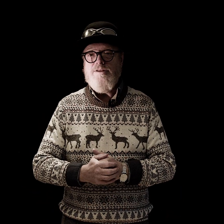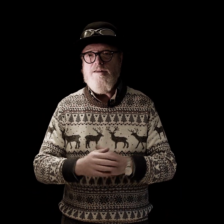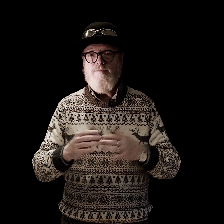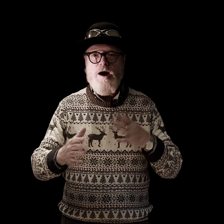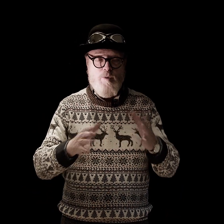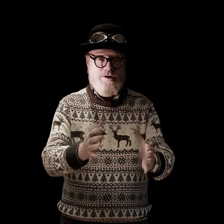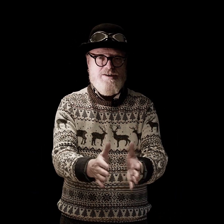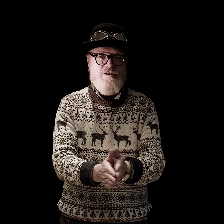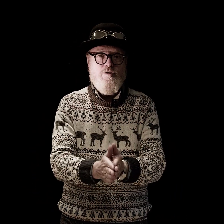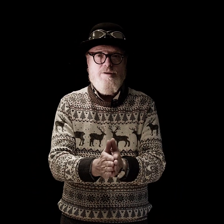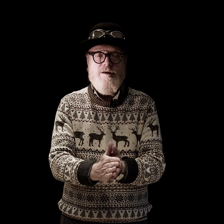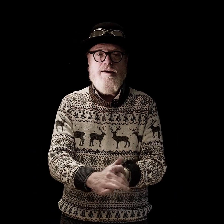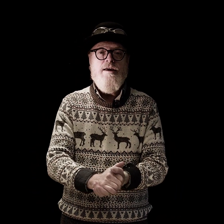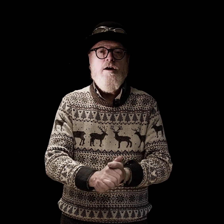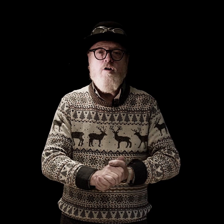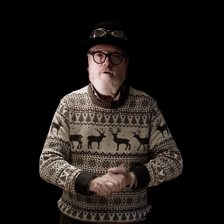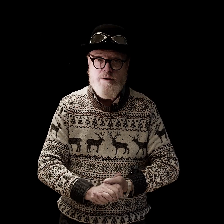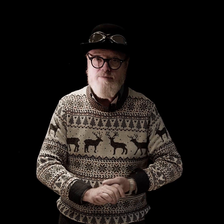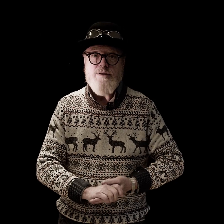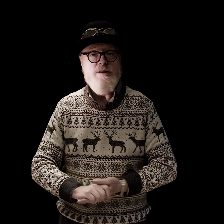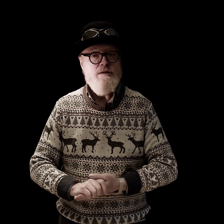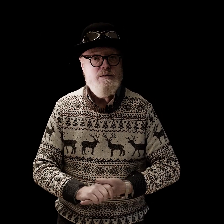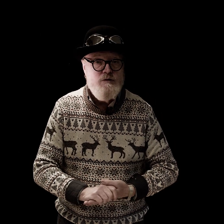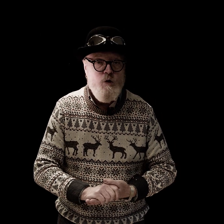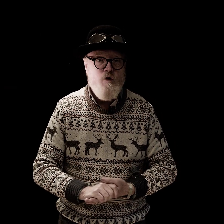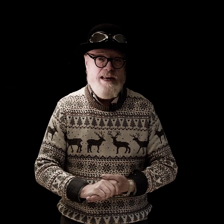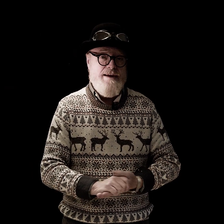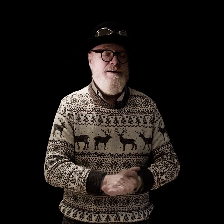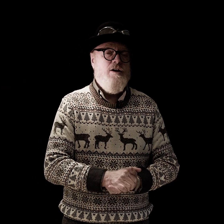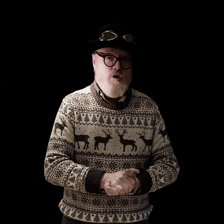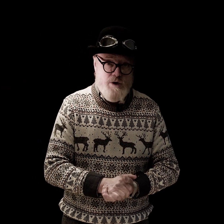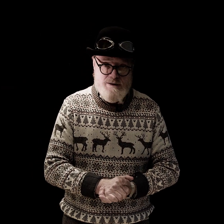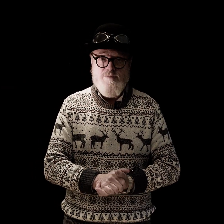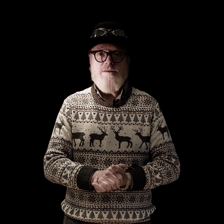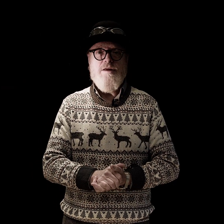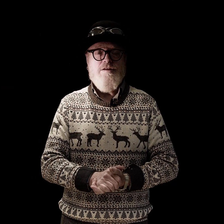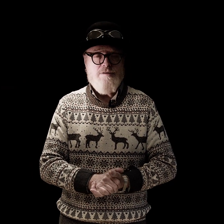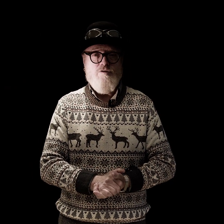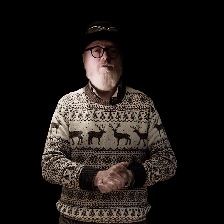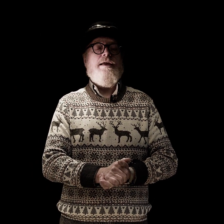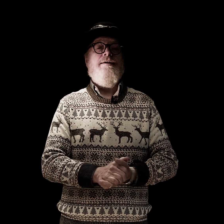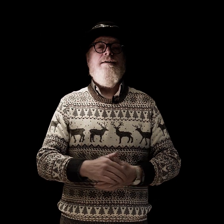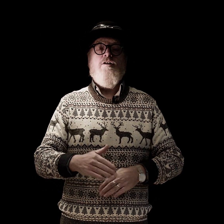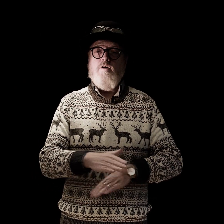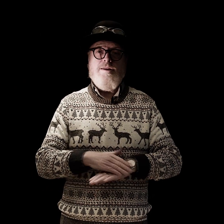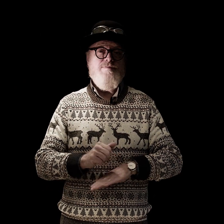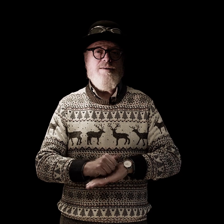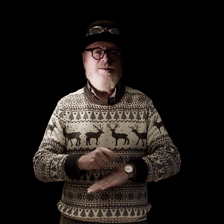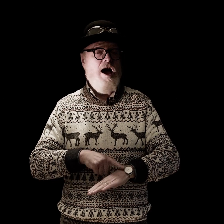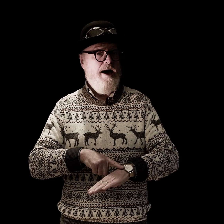fun but I want to teach you a sign Christmas story Christmas story Christmas time